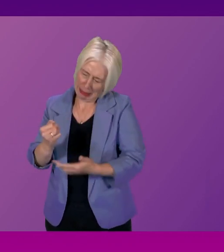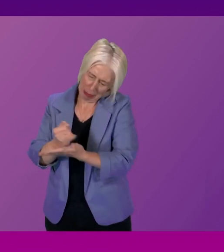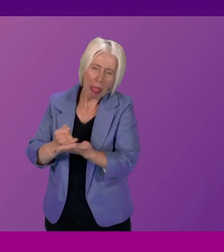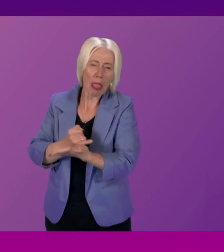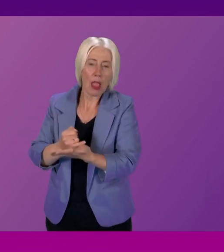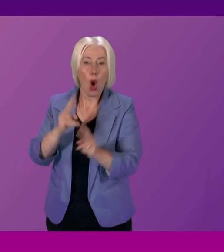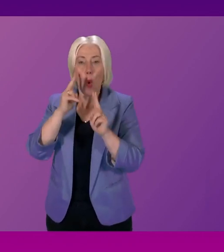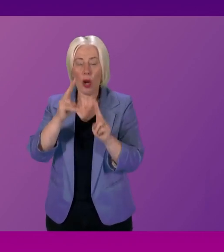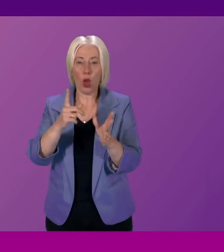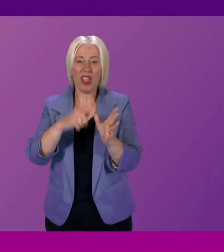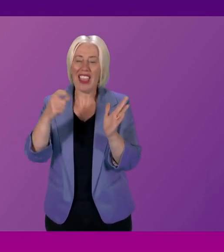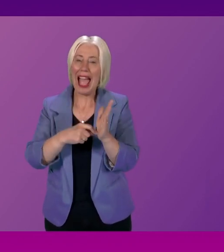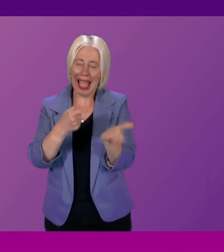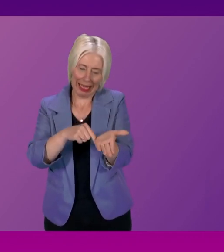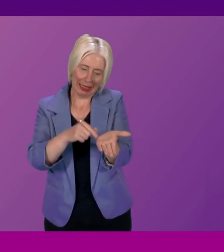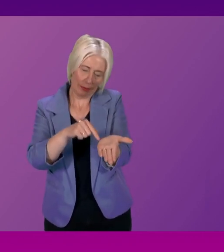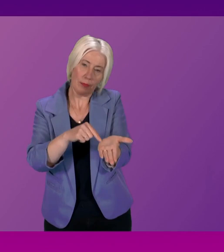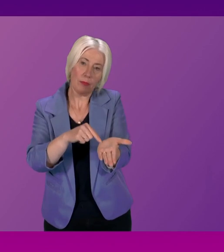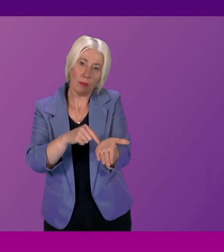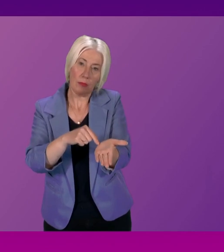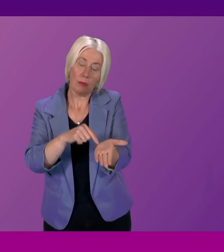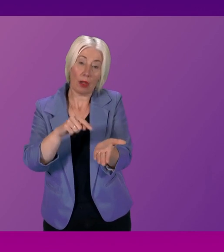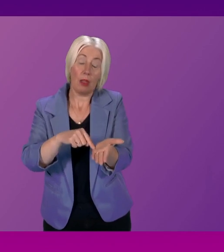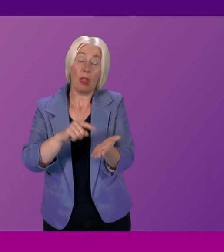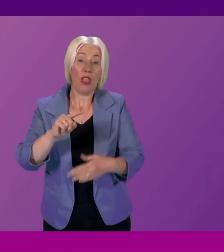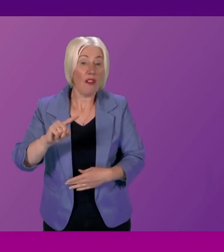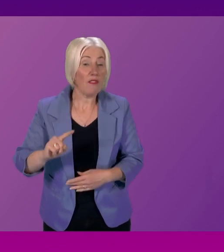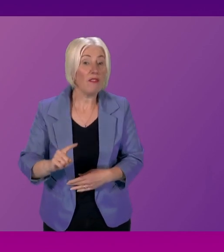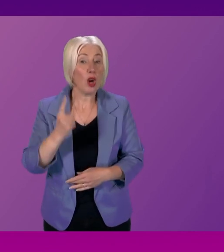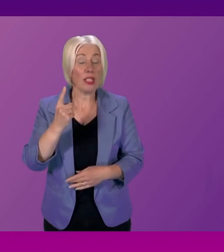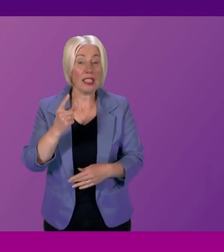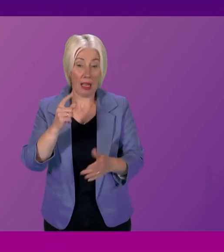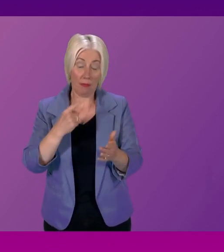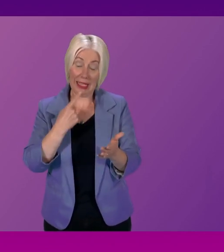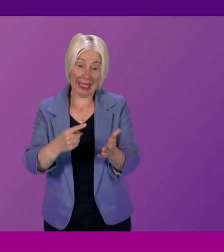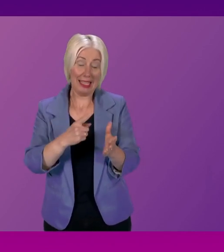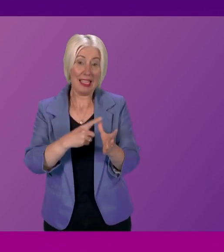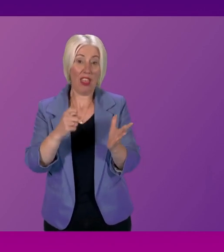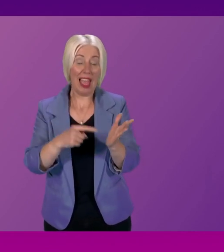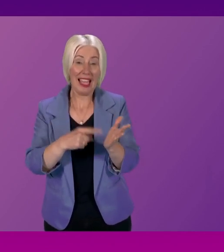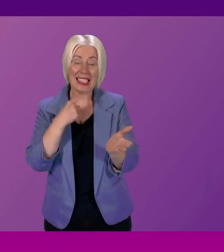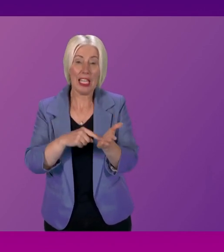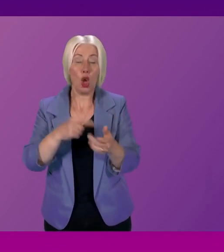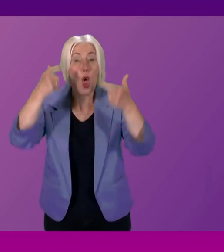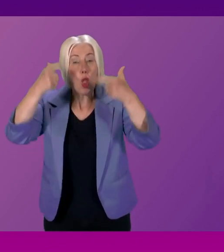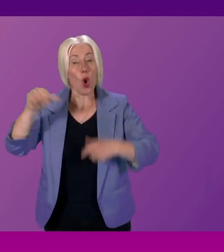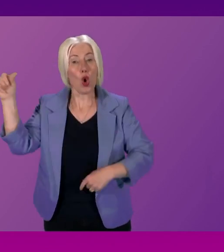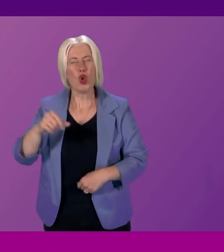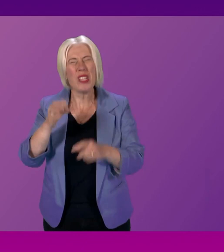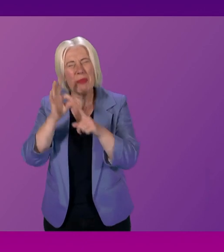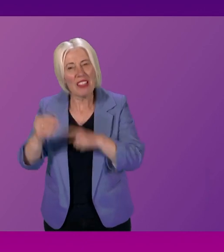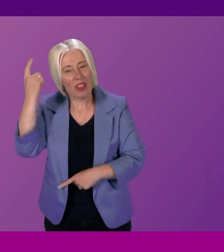and Release Act, it is, of course, for the first time that the Act makes clear that the court should specifically consider